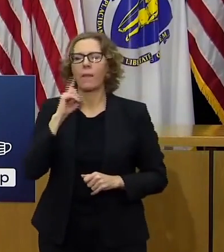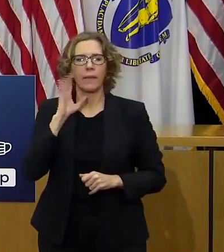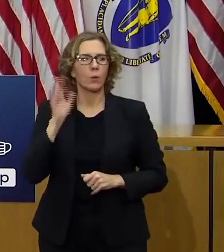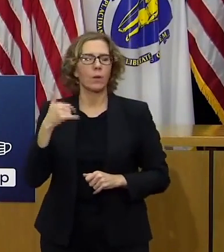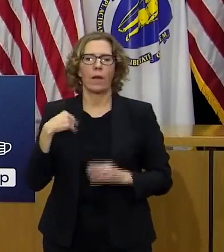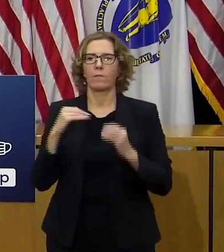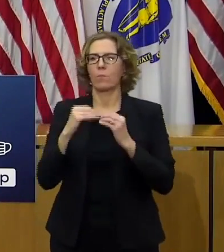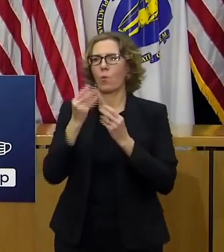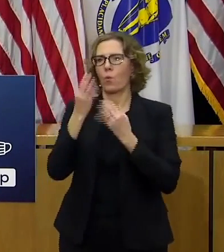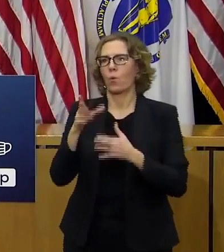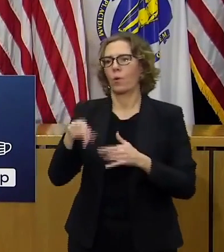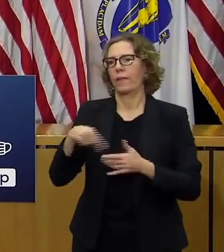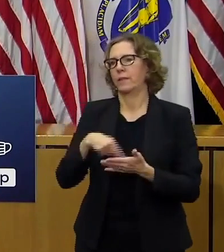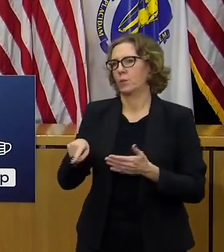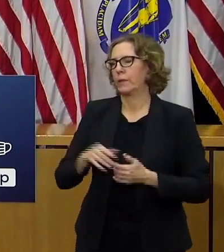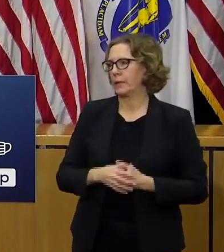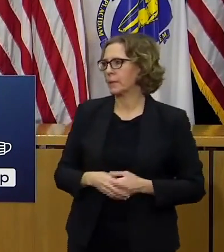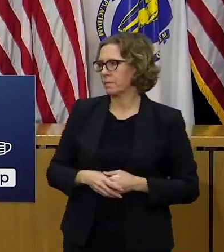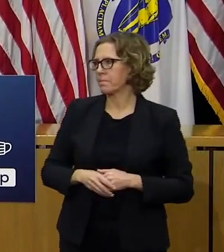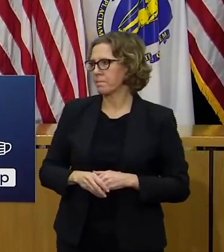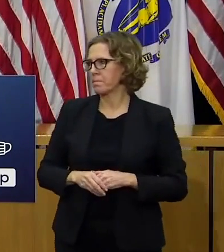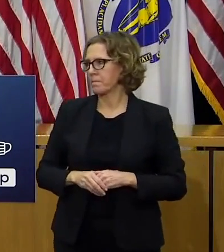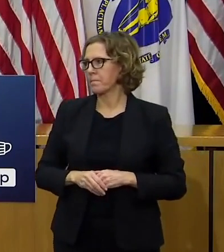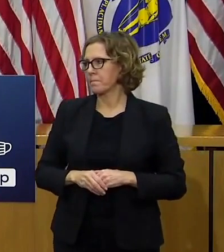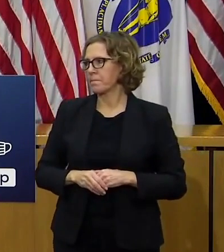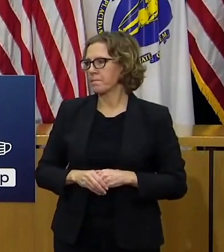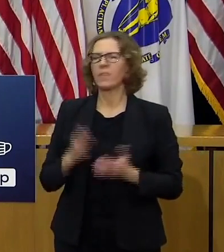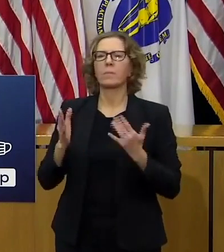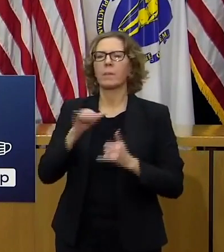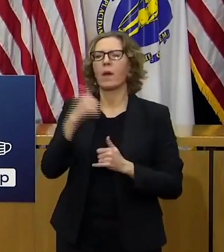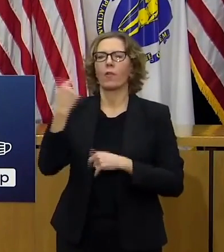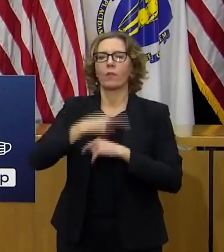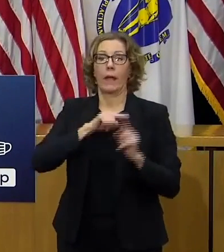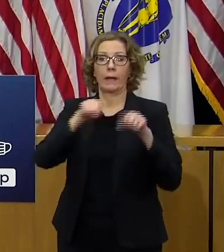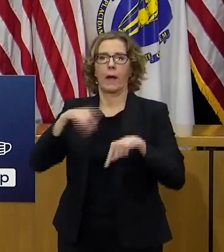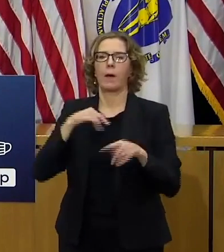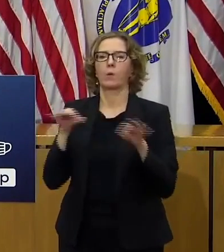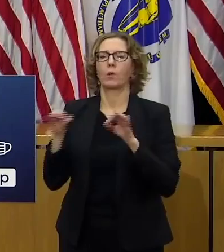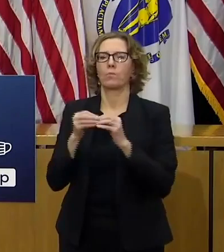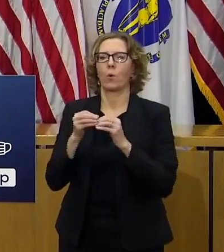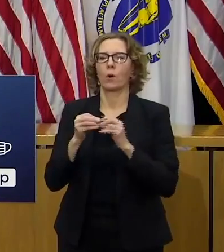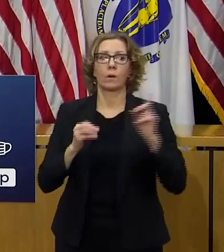week so can i come back on a another day and speak to that i